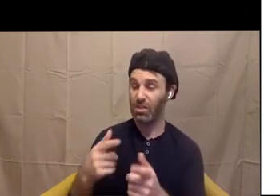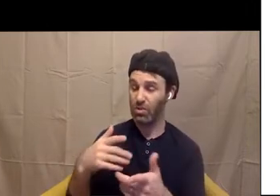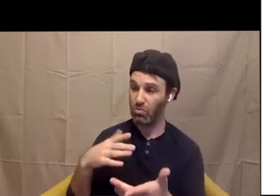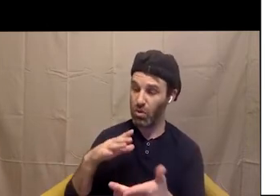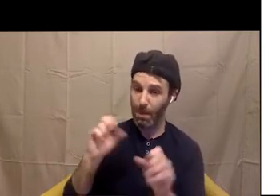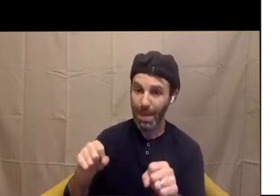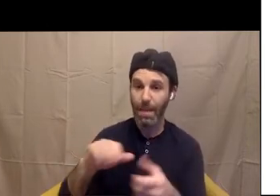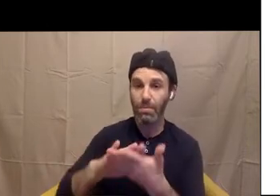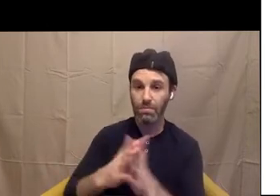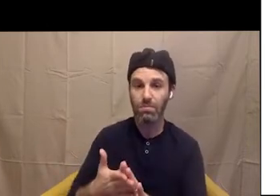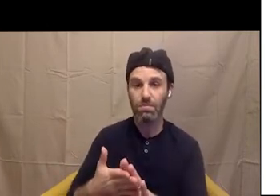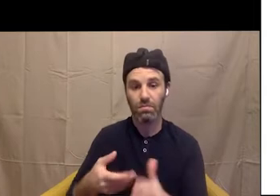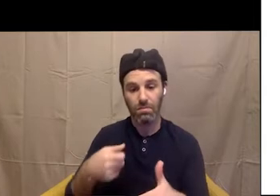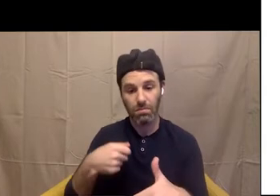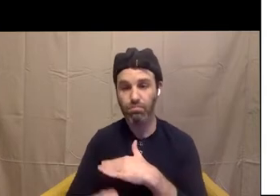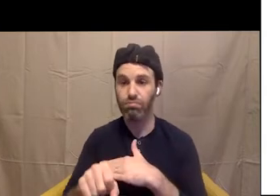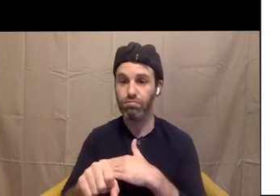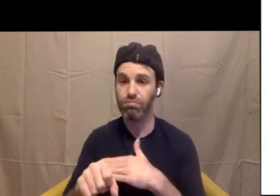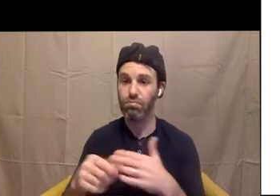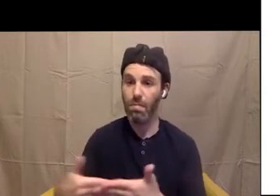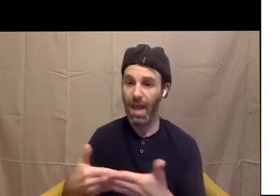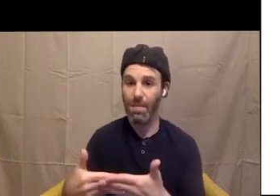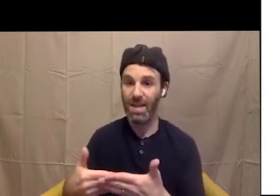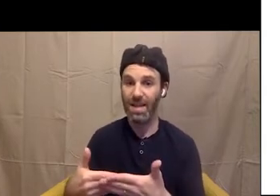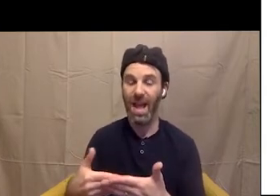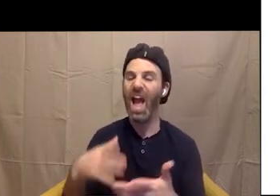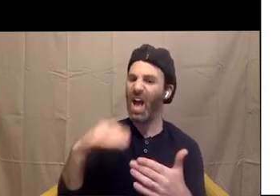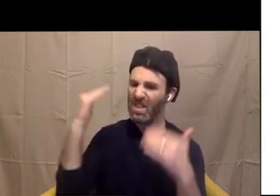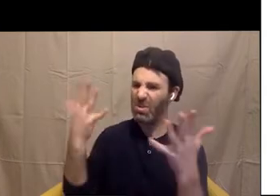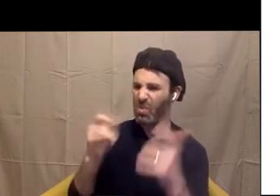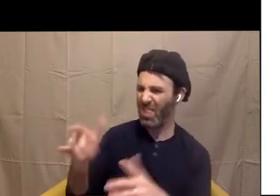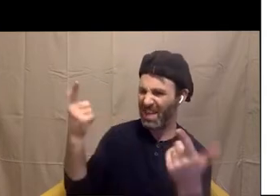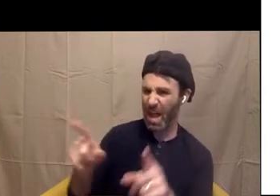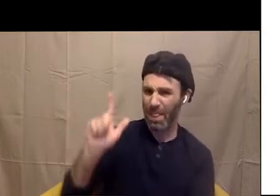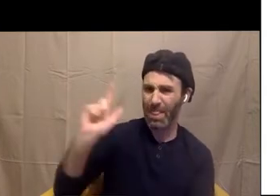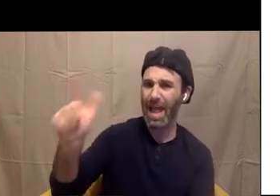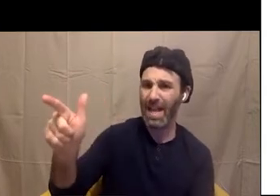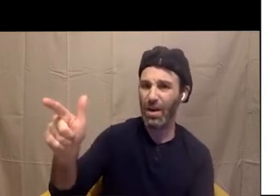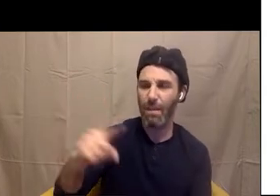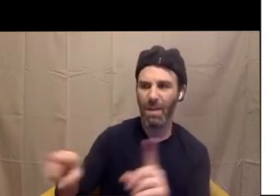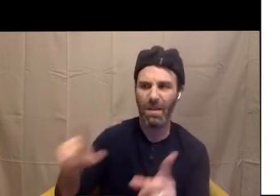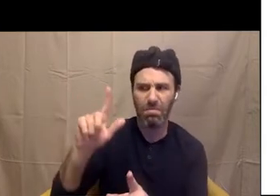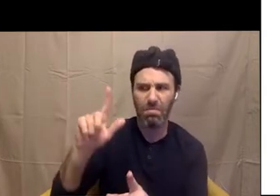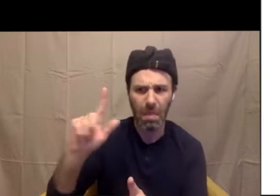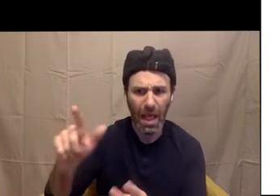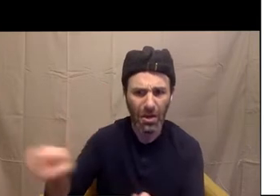And they almost never tell you when later is. Bottom line. Most adults worry that you aren't ready for